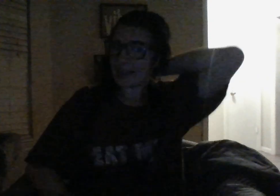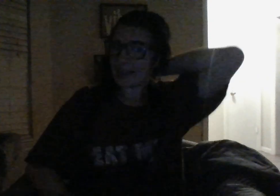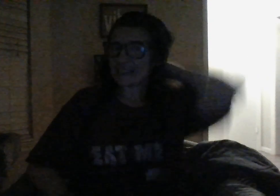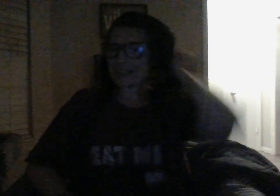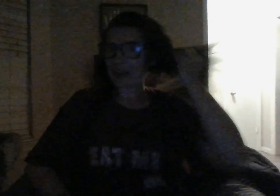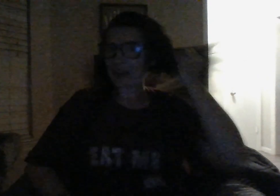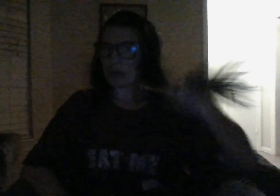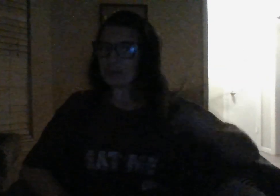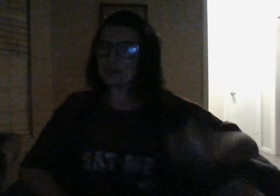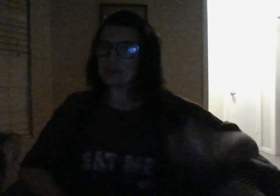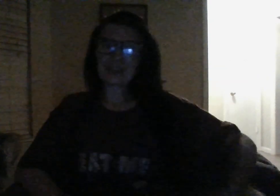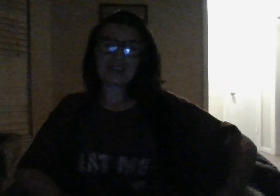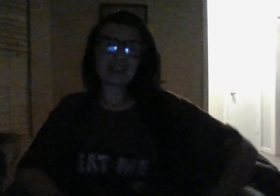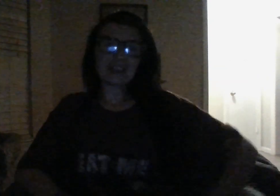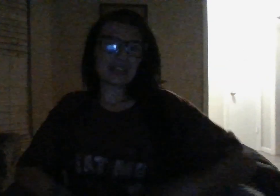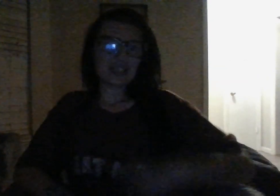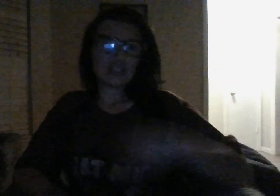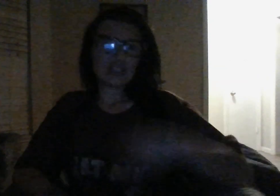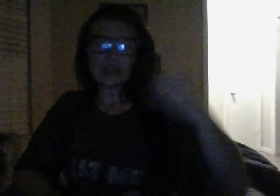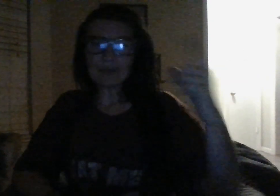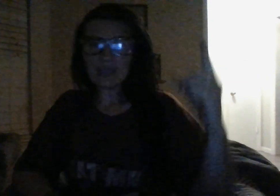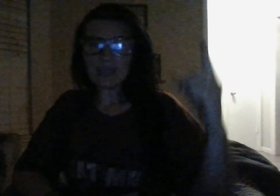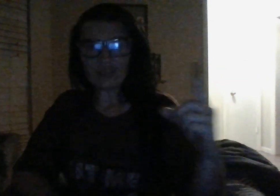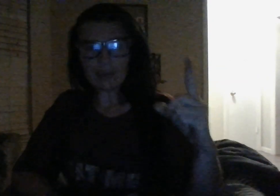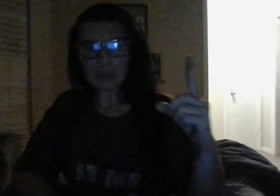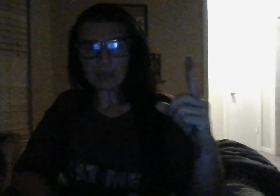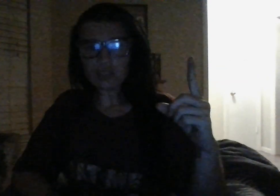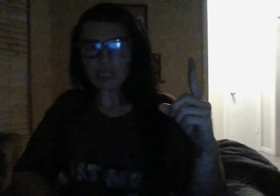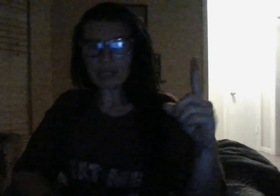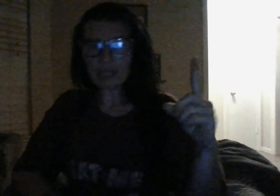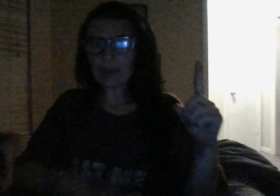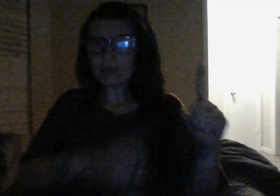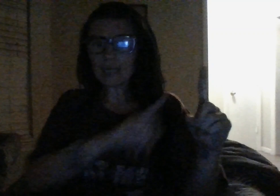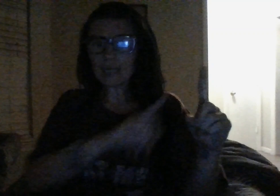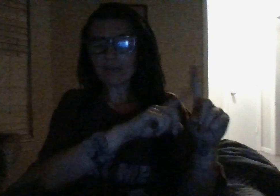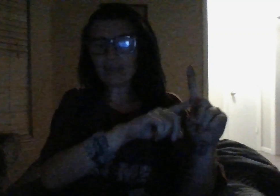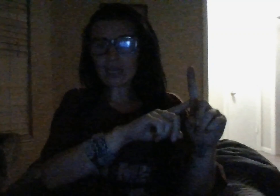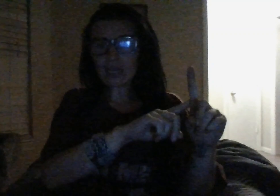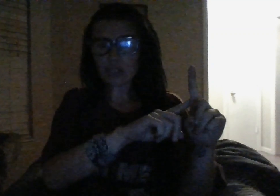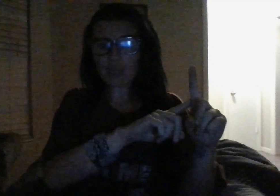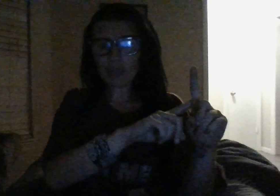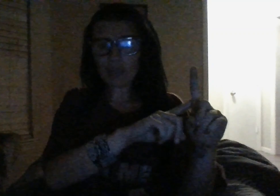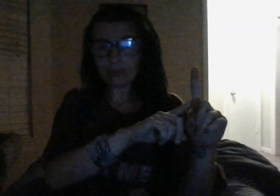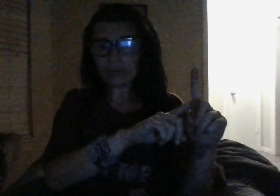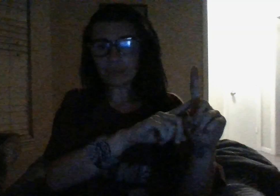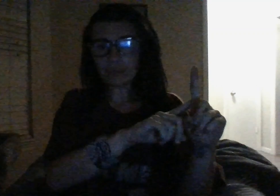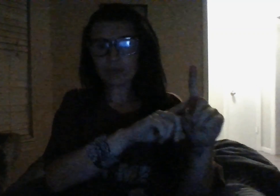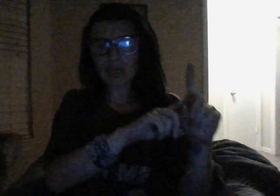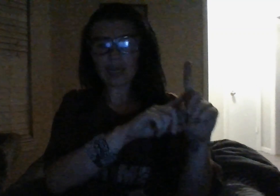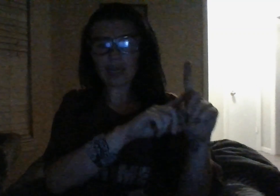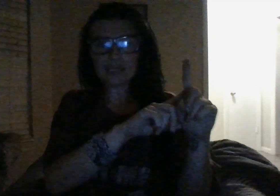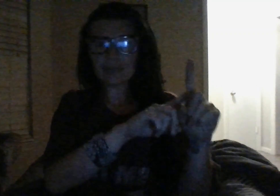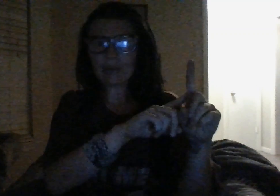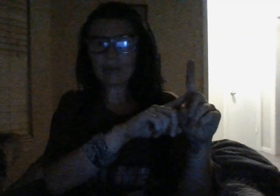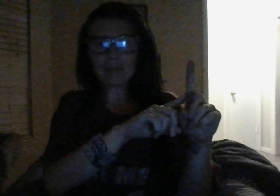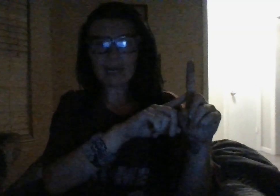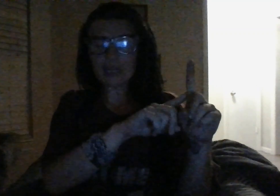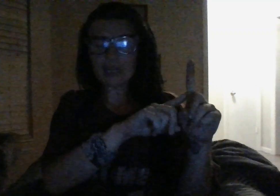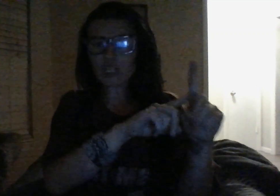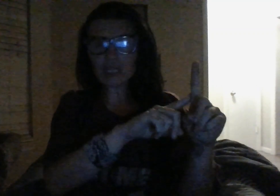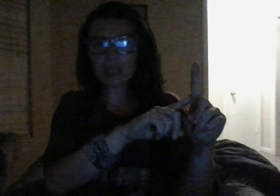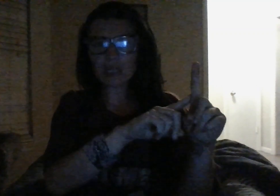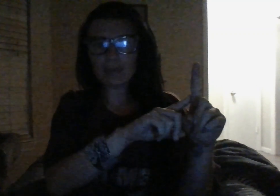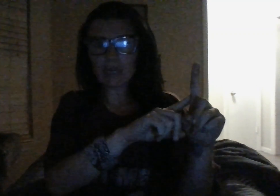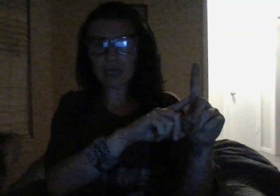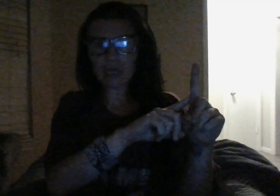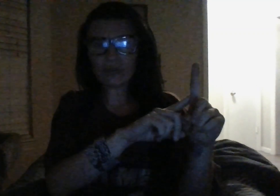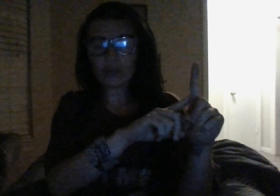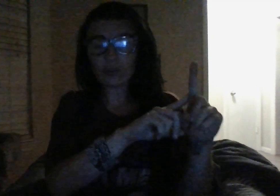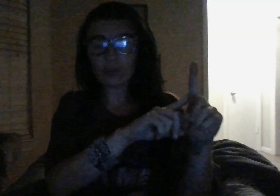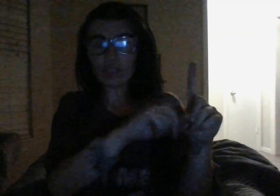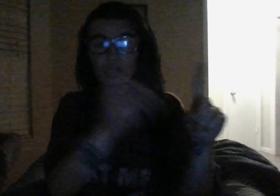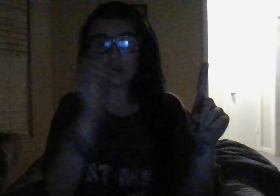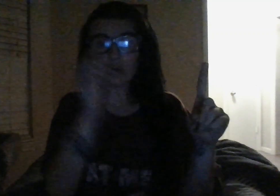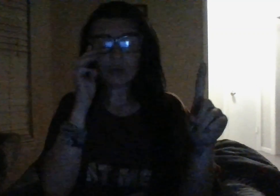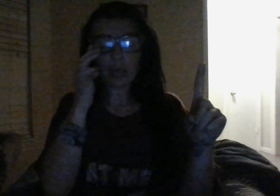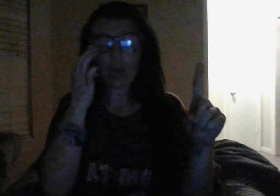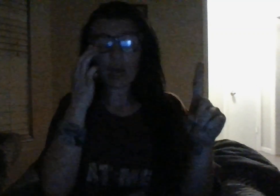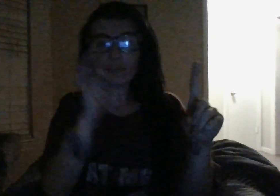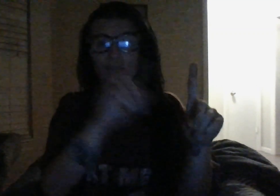so you can be the fem energy that was taken advantage of and somebody made a shit ton of money off of you off